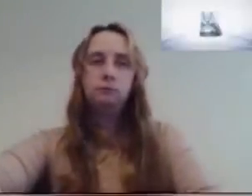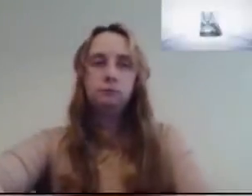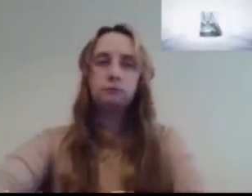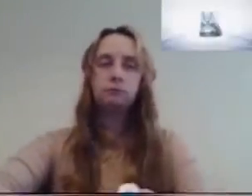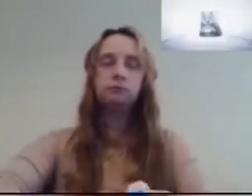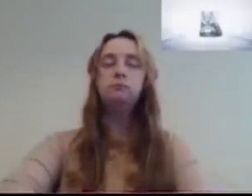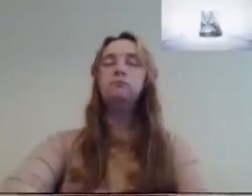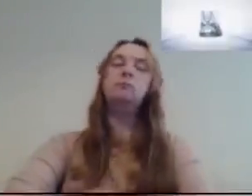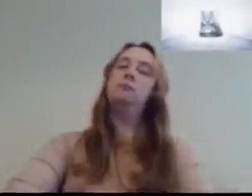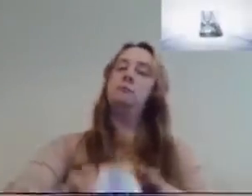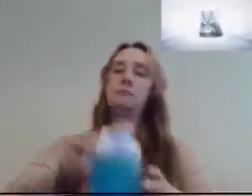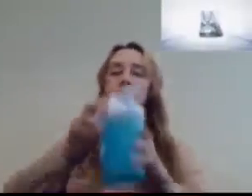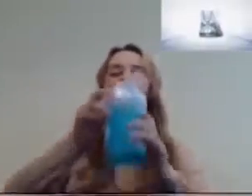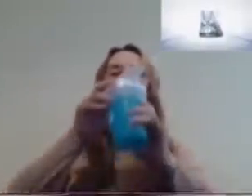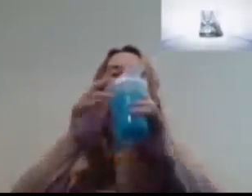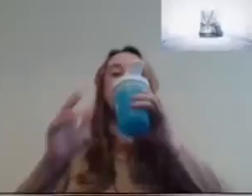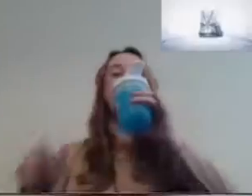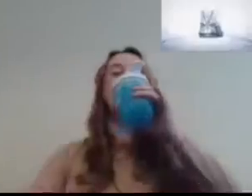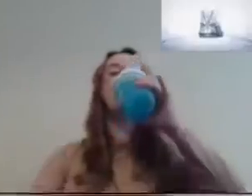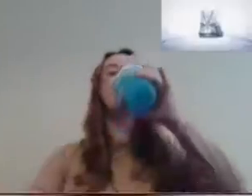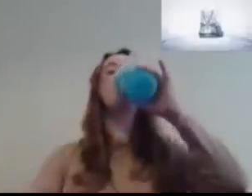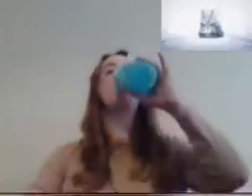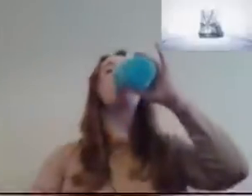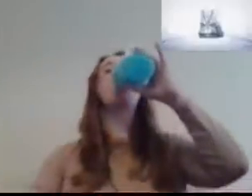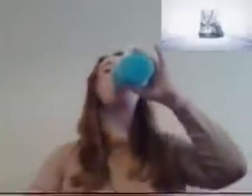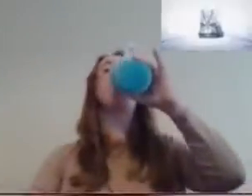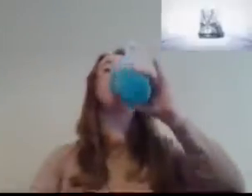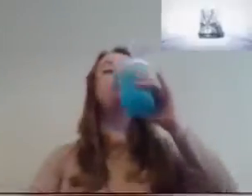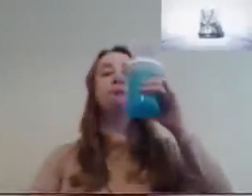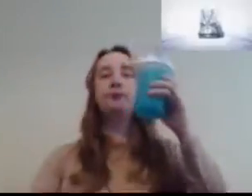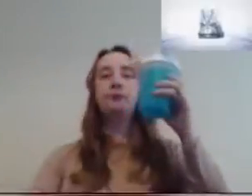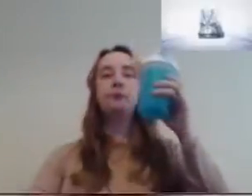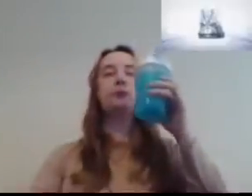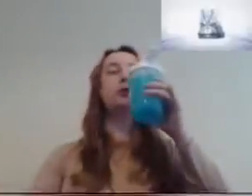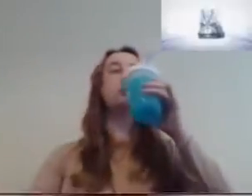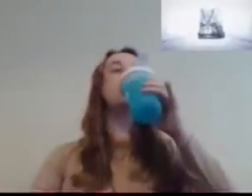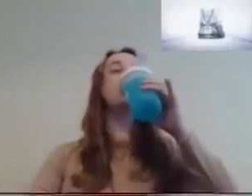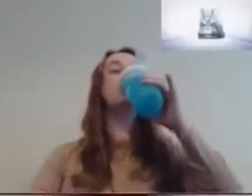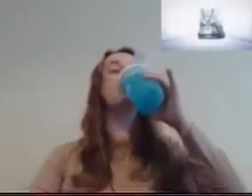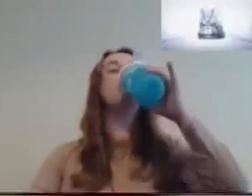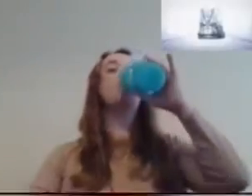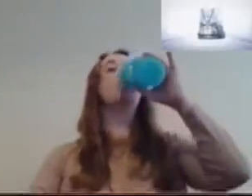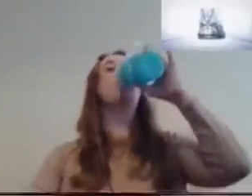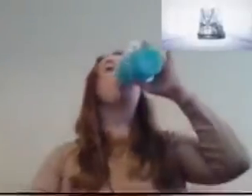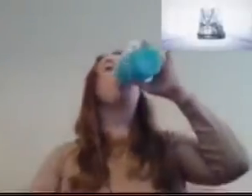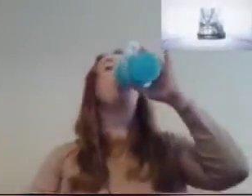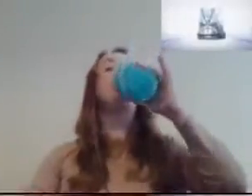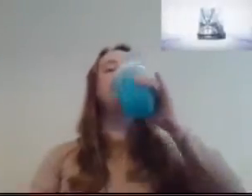sympathizers he may have hiding in the world. So right now we need to make sure we don't accidentally provoke any of them.